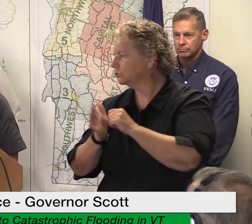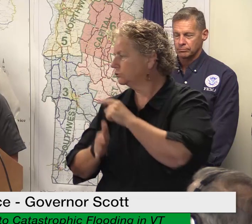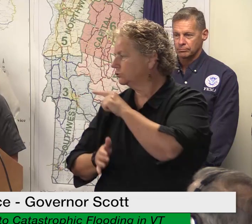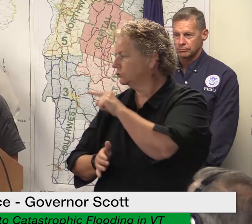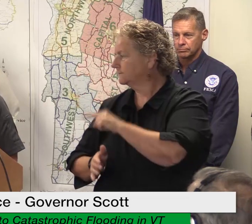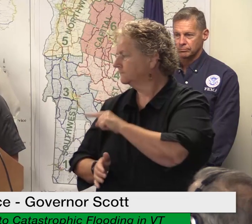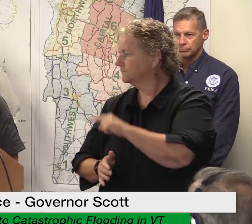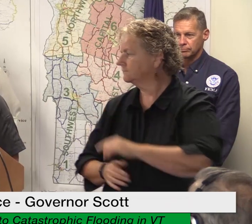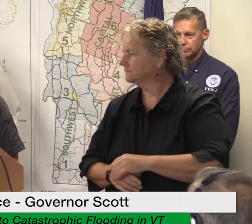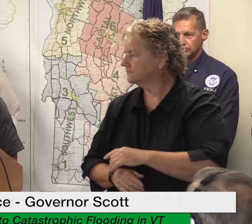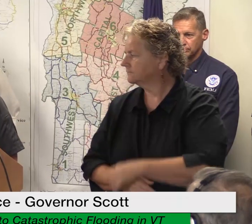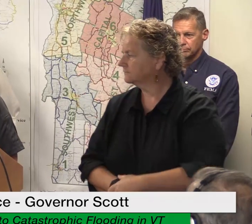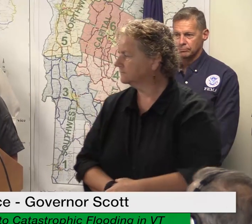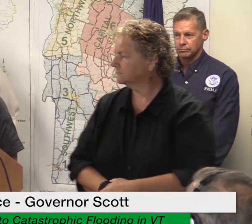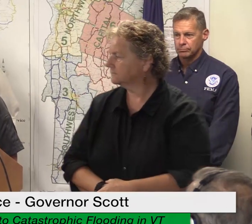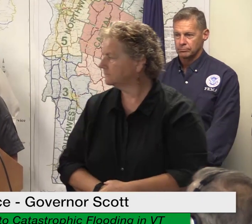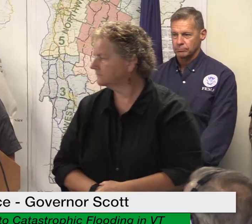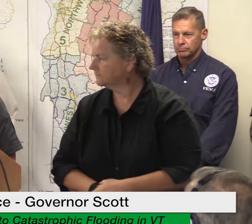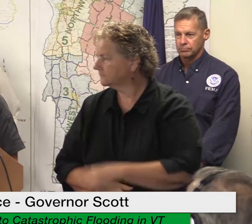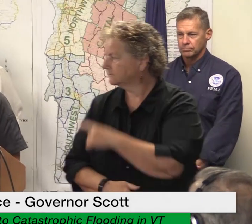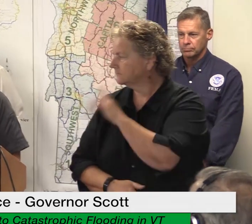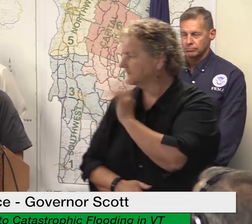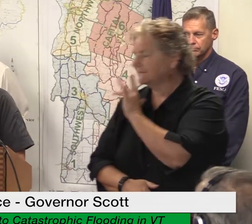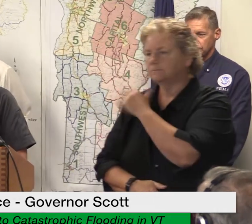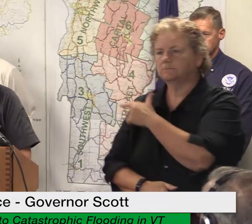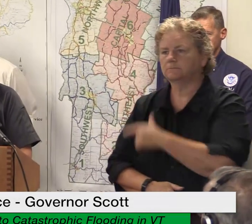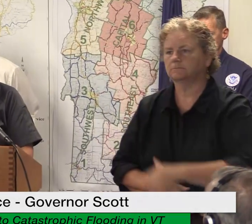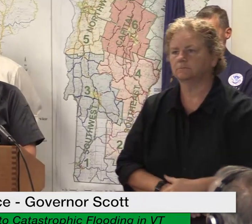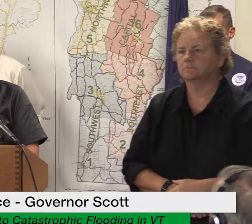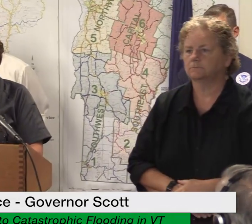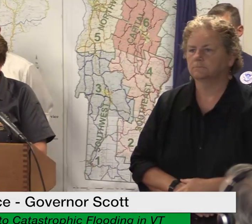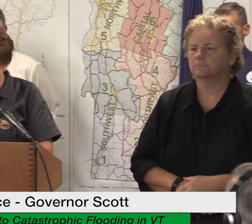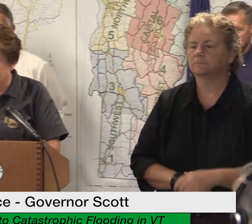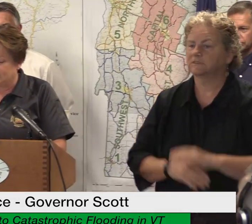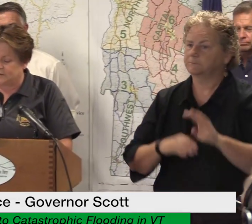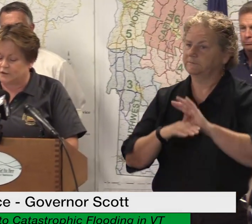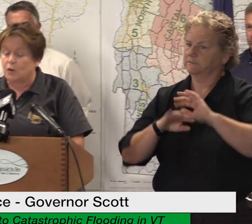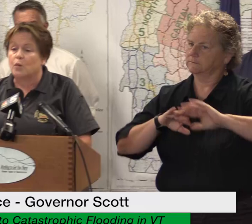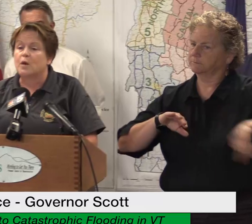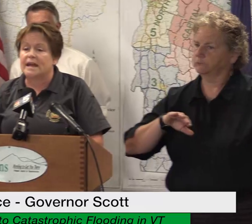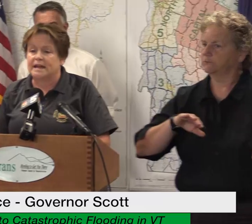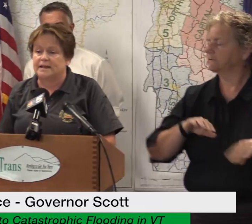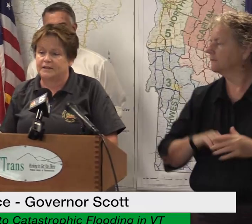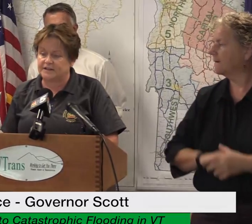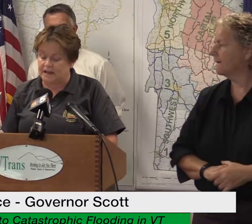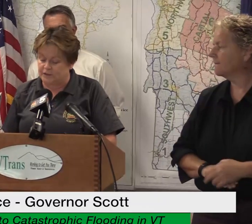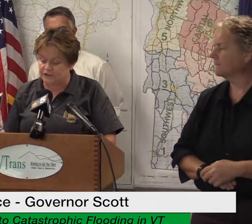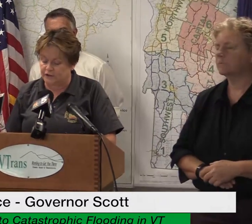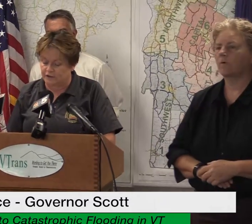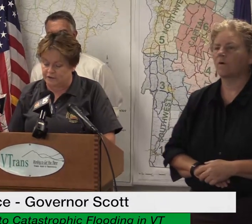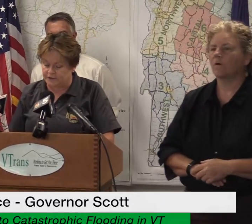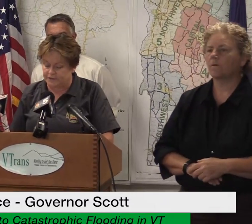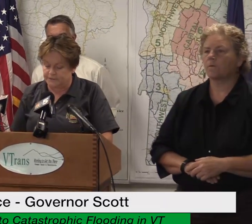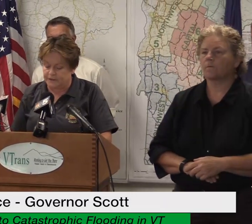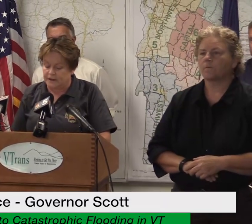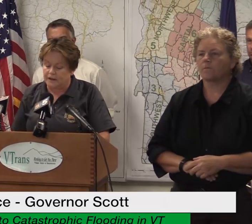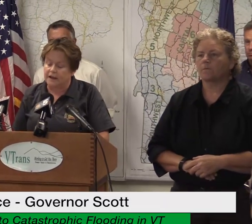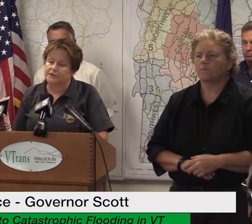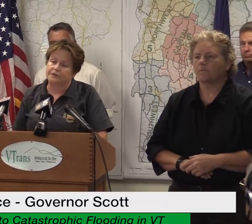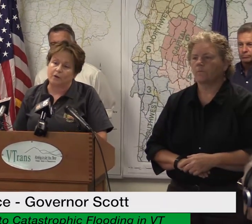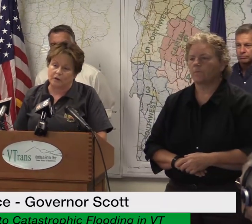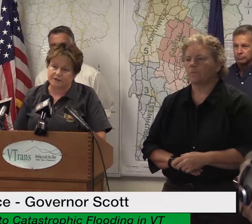up top as you scroll down up top there will be fields to enter when the damage occurred